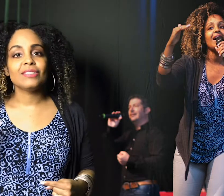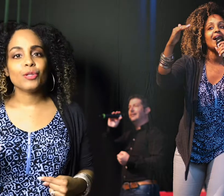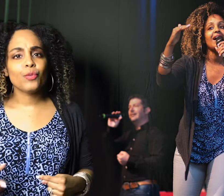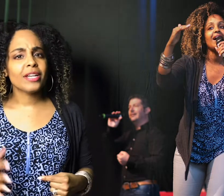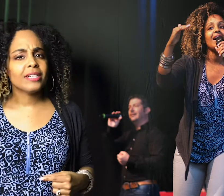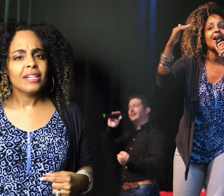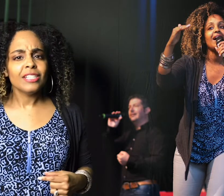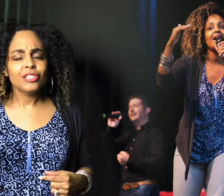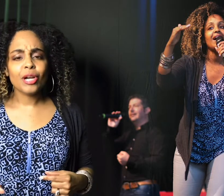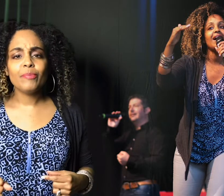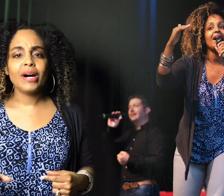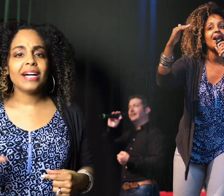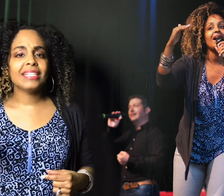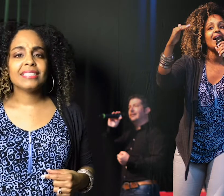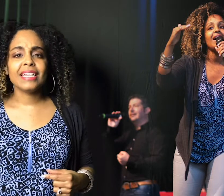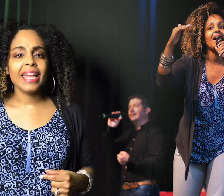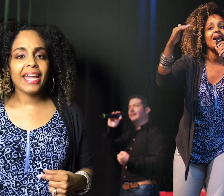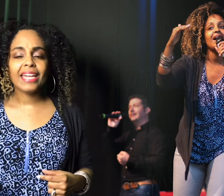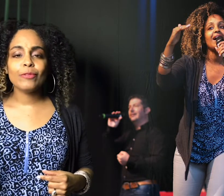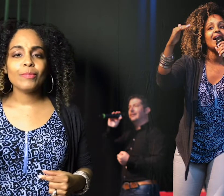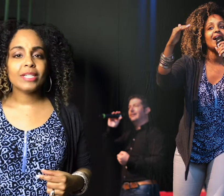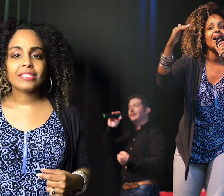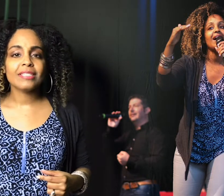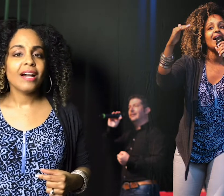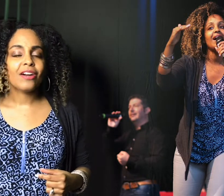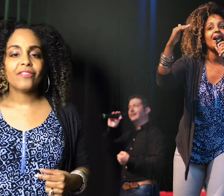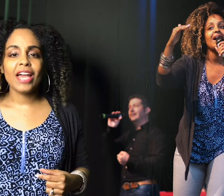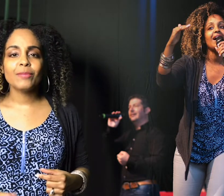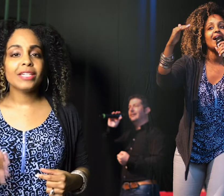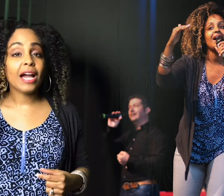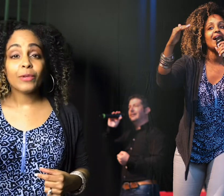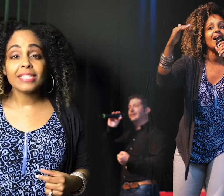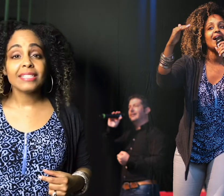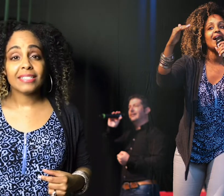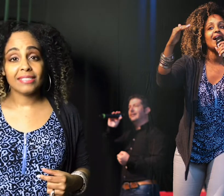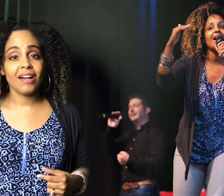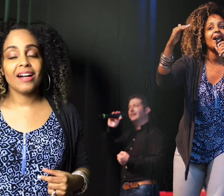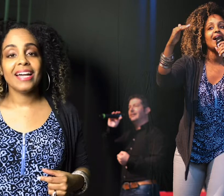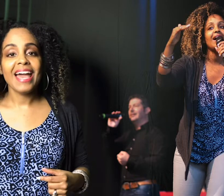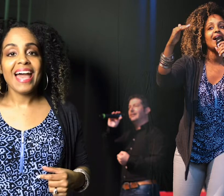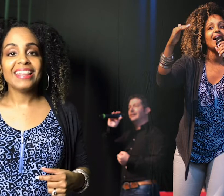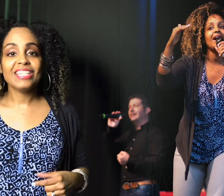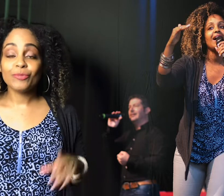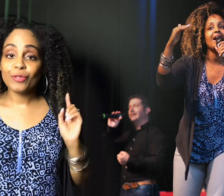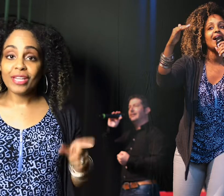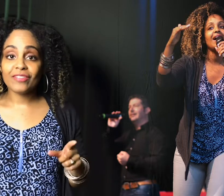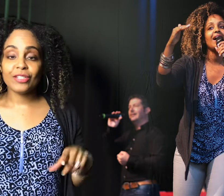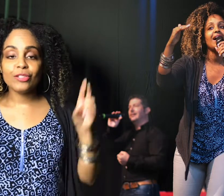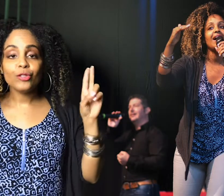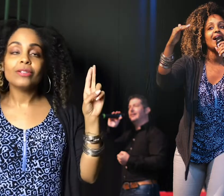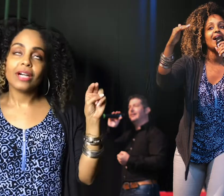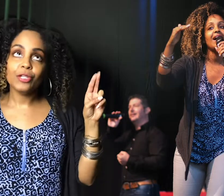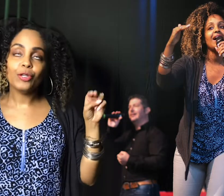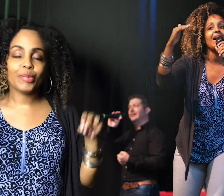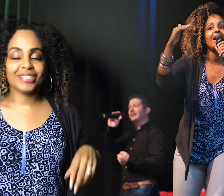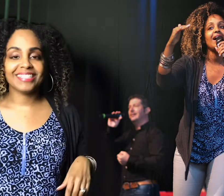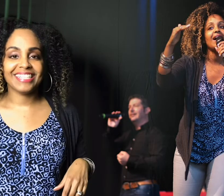who want to jump on and say, hey, we miss our family. I want to sing a song. And this week we have a new a new person